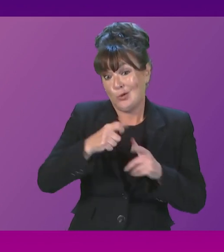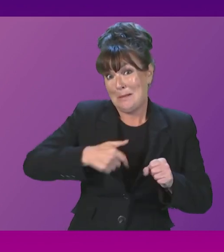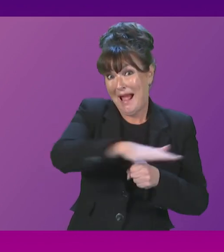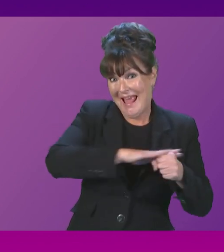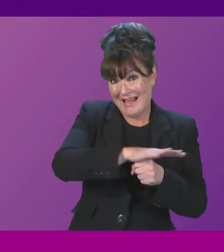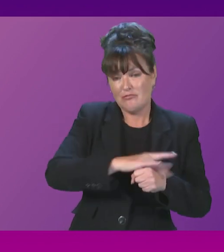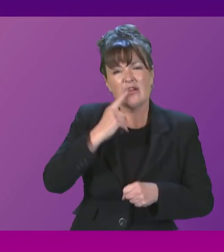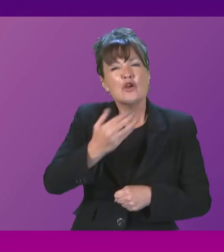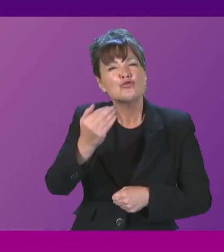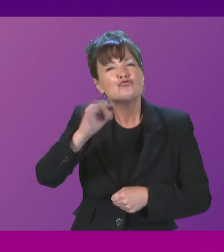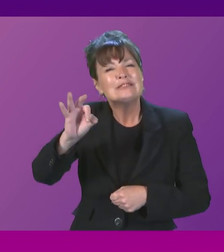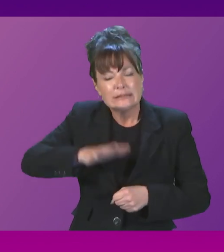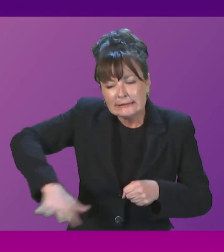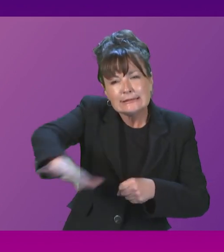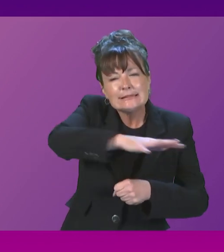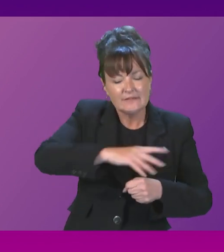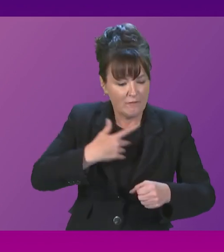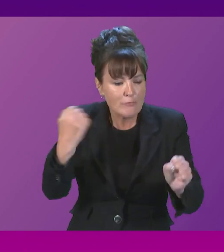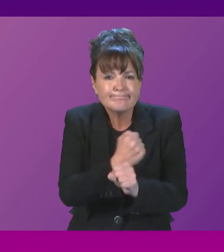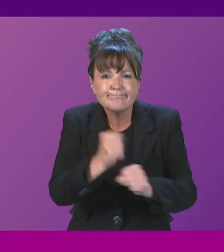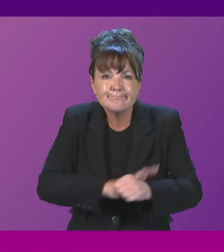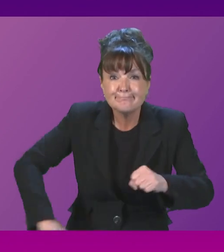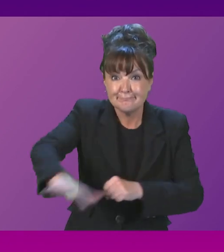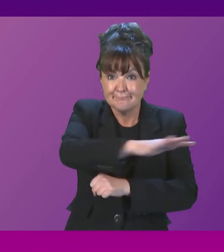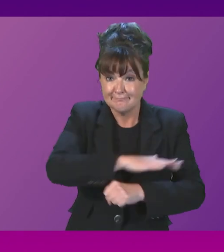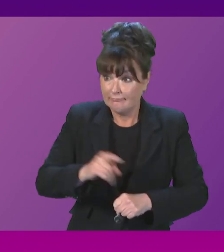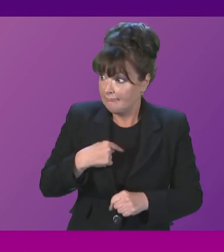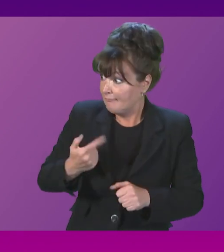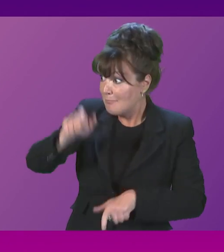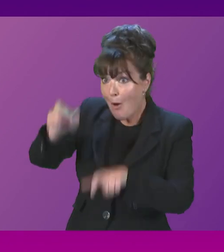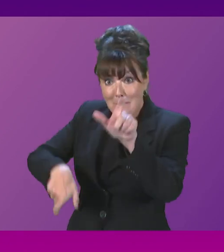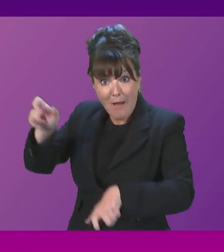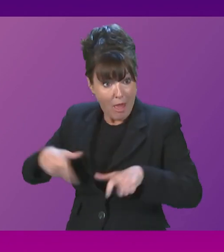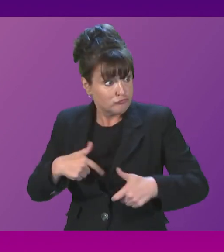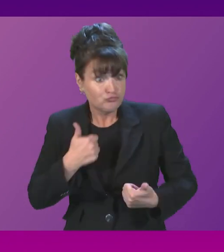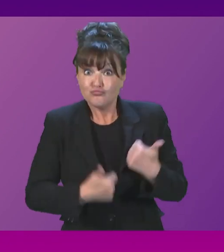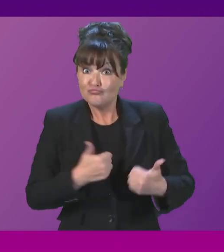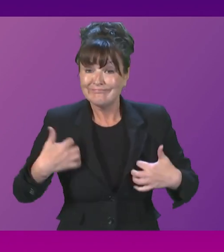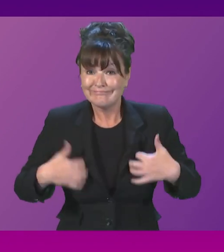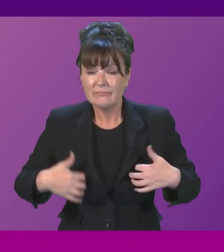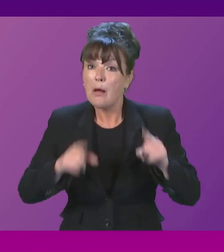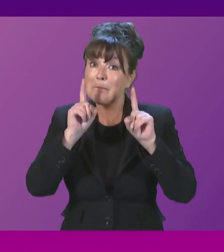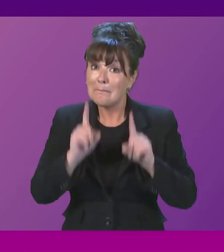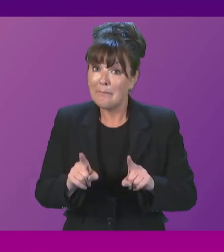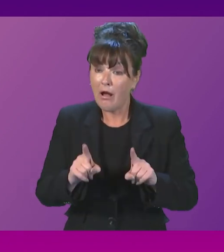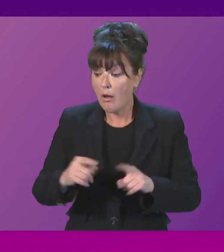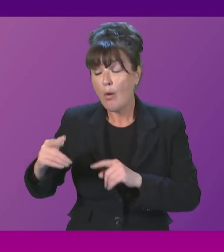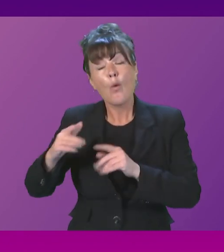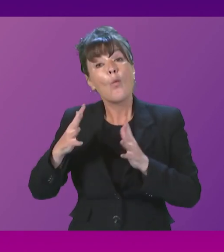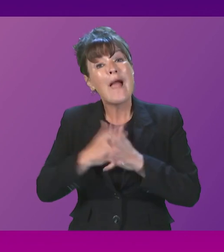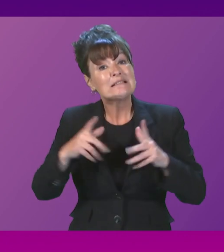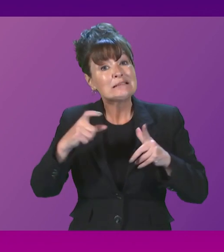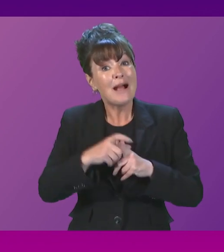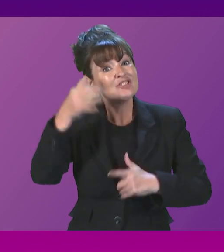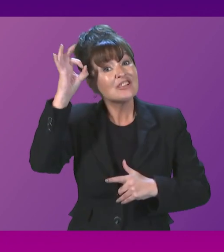region is set to go ahead, despite being widely unpopular with local residents. And having been rejected by Western Bartonshire